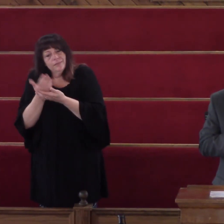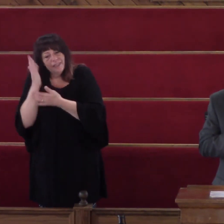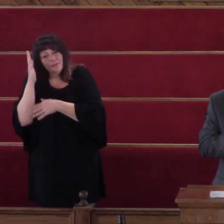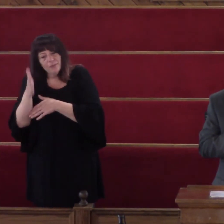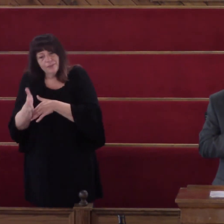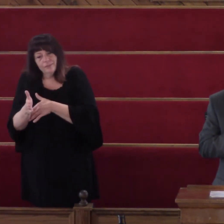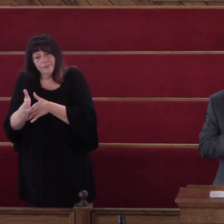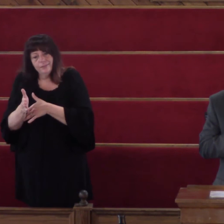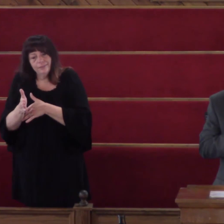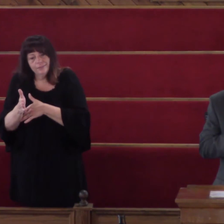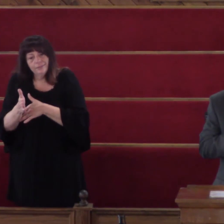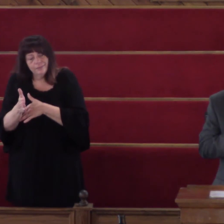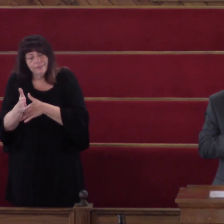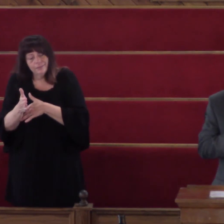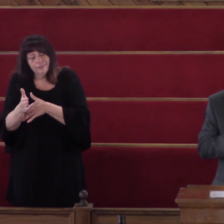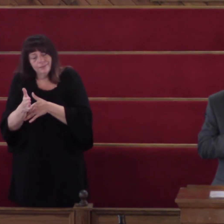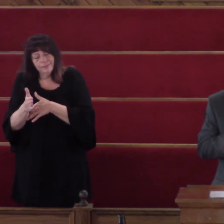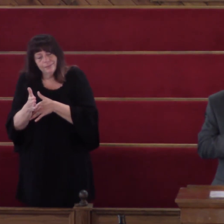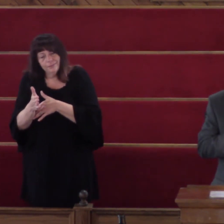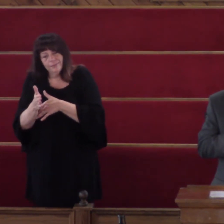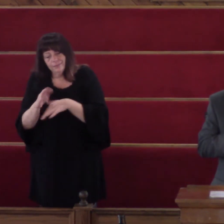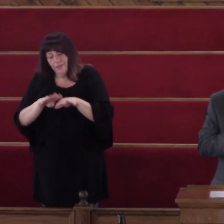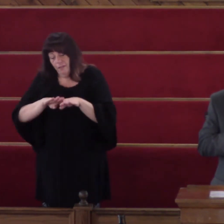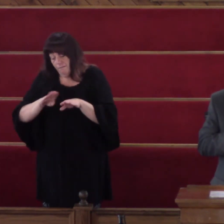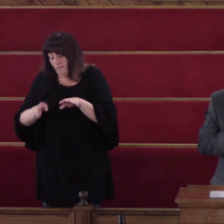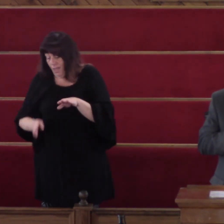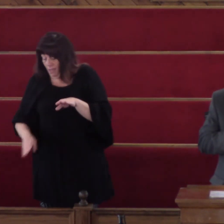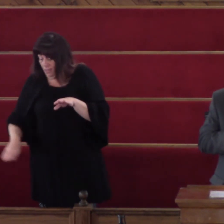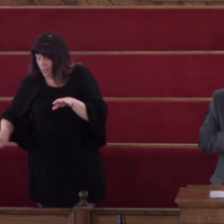Even in the valley